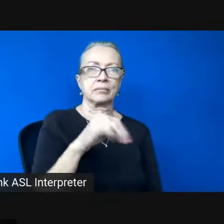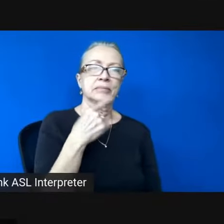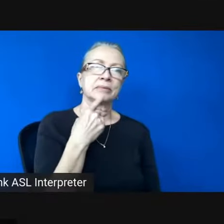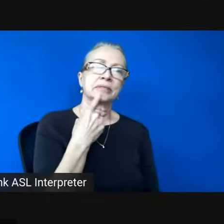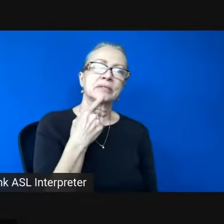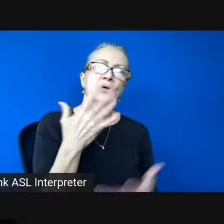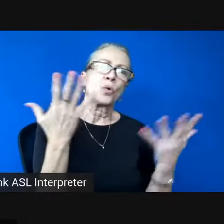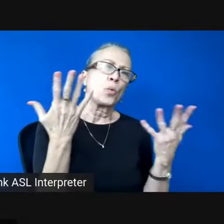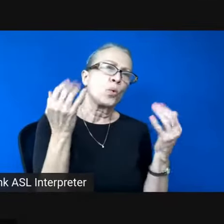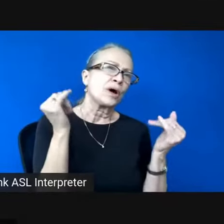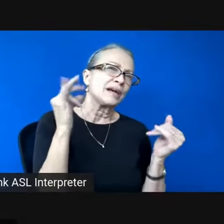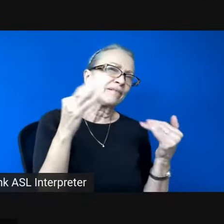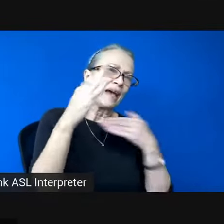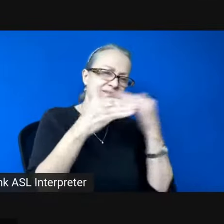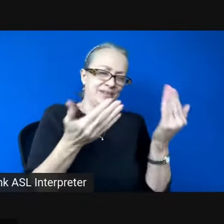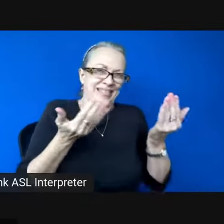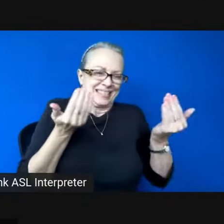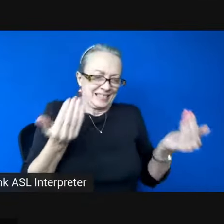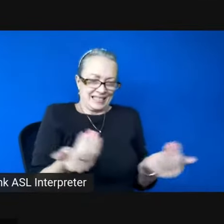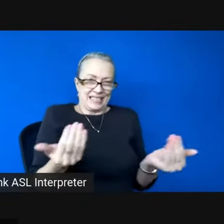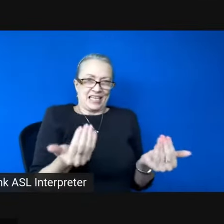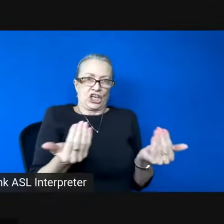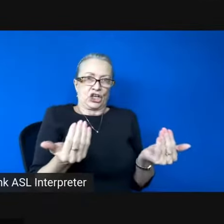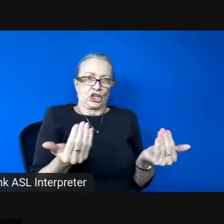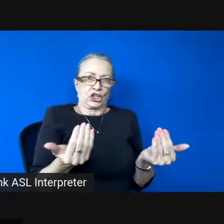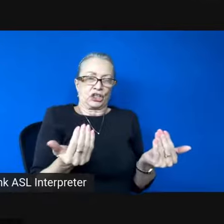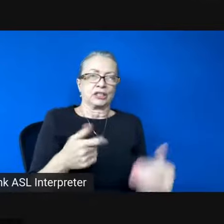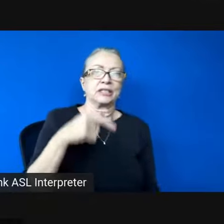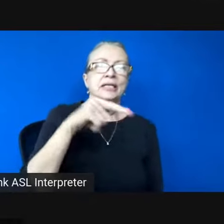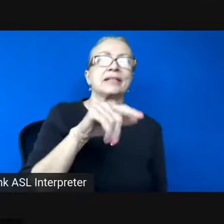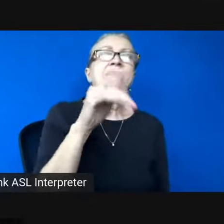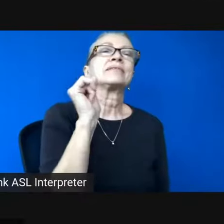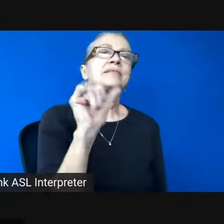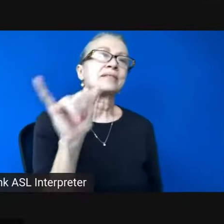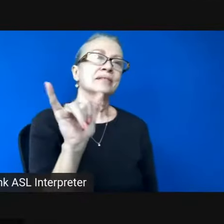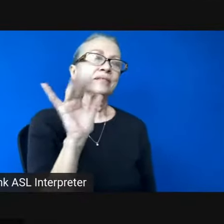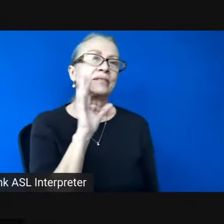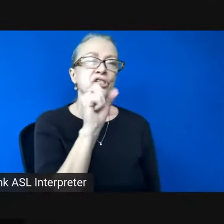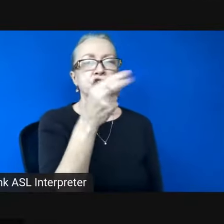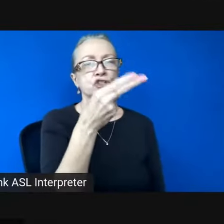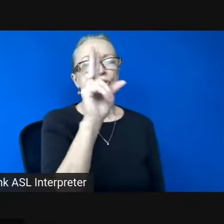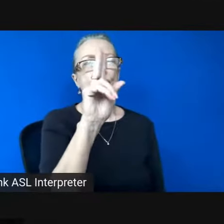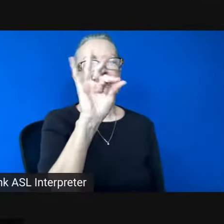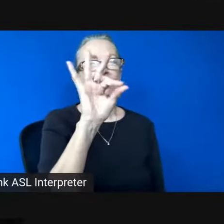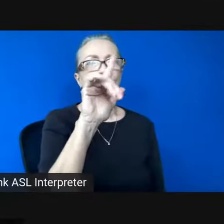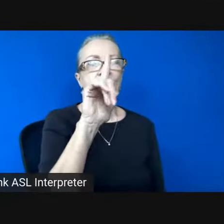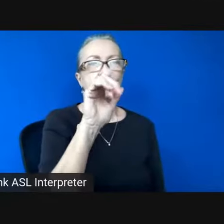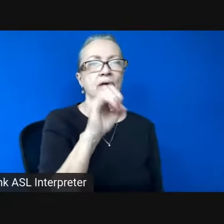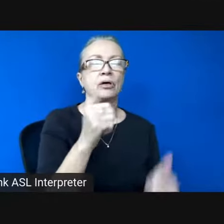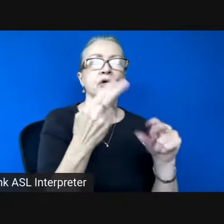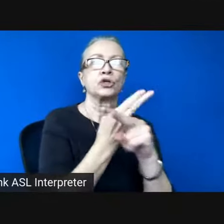So, this next poem is a double golden shovel using those lyrics. It's called Against Heaven.